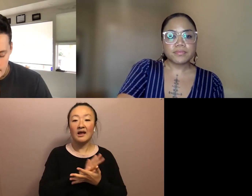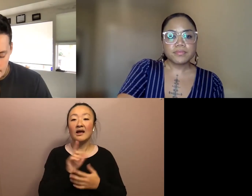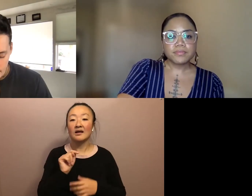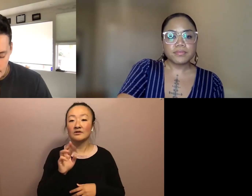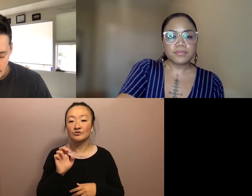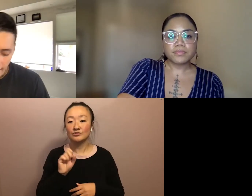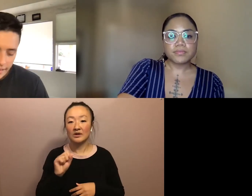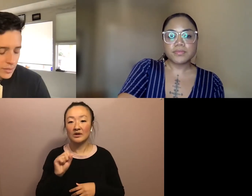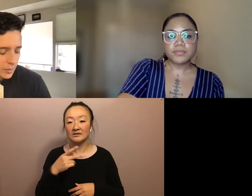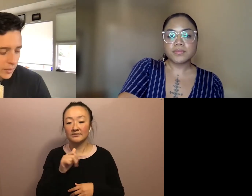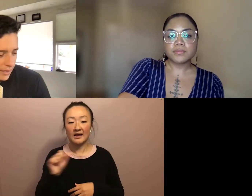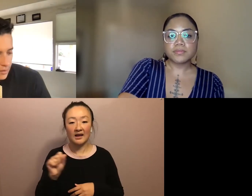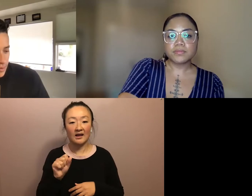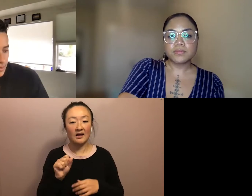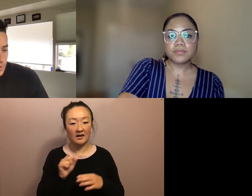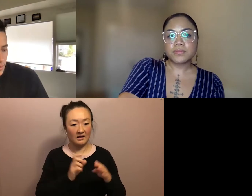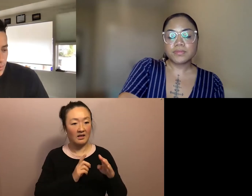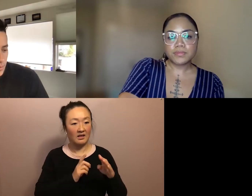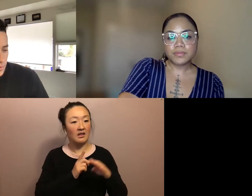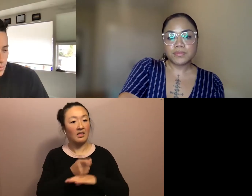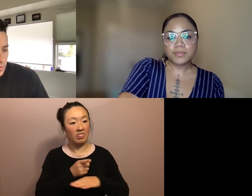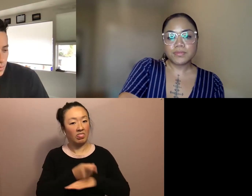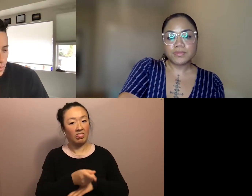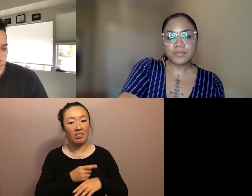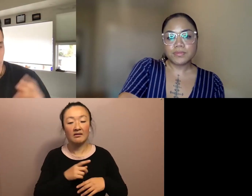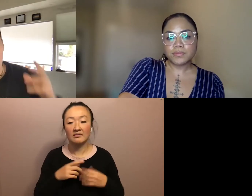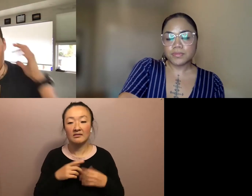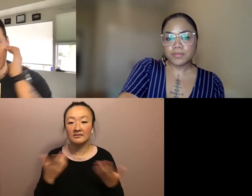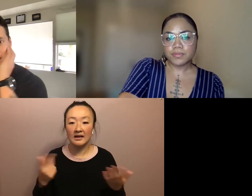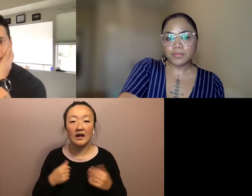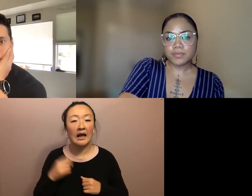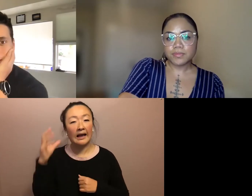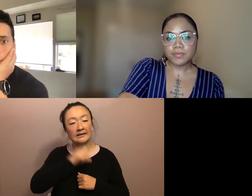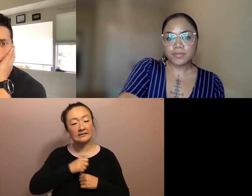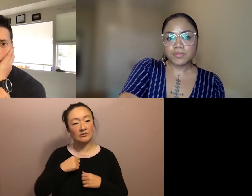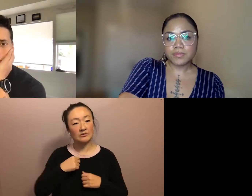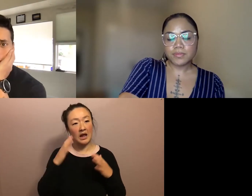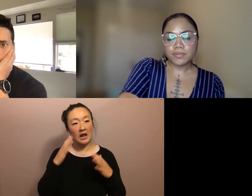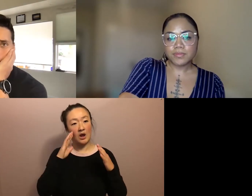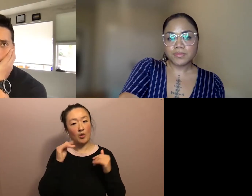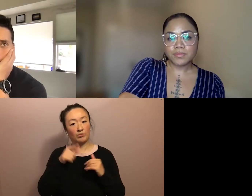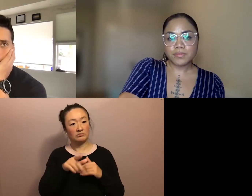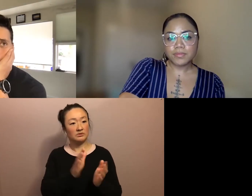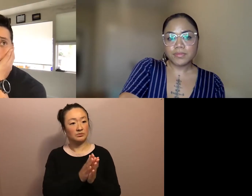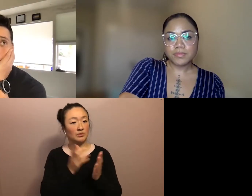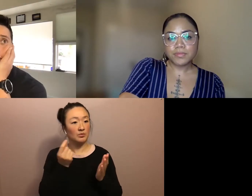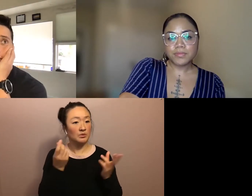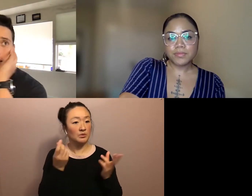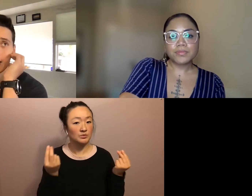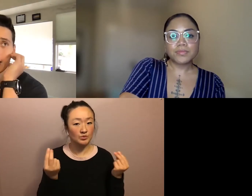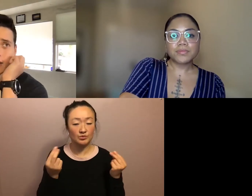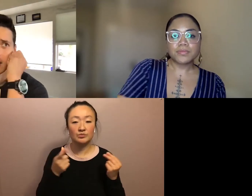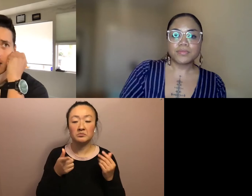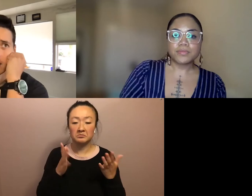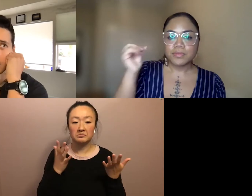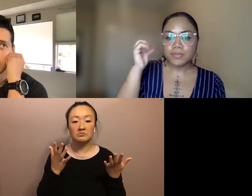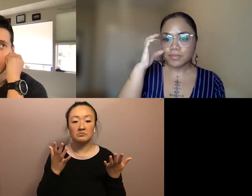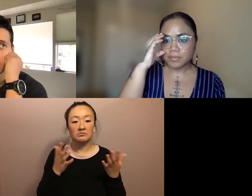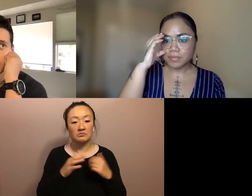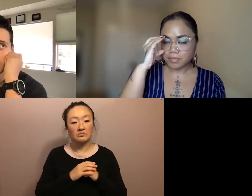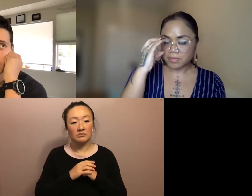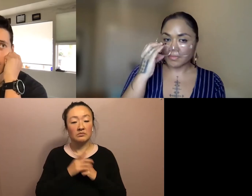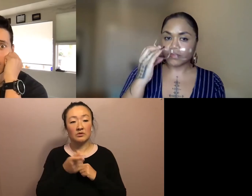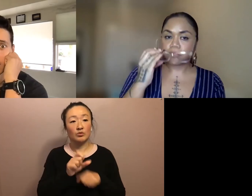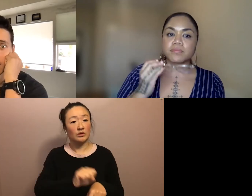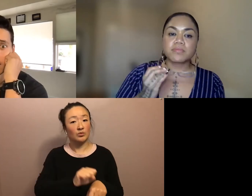and I, I guess what I, what I really hope that this, this book would do. And to a larger extent, actually this